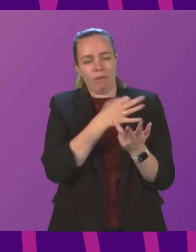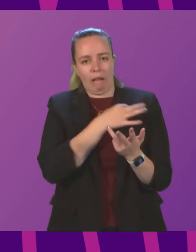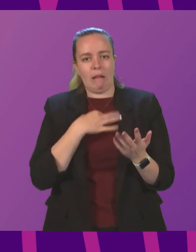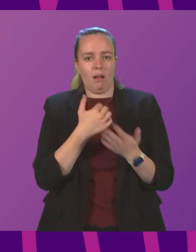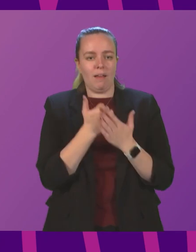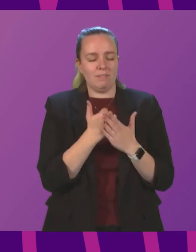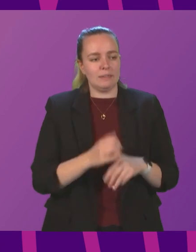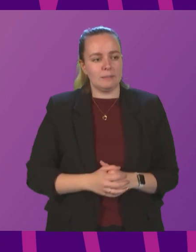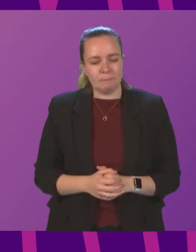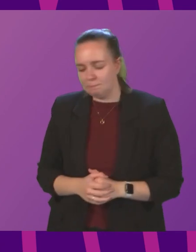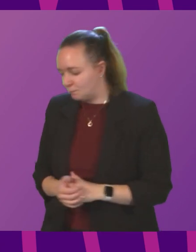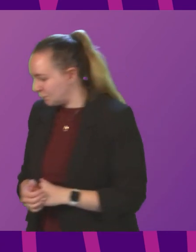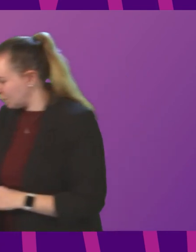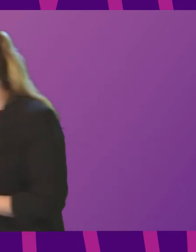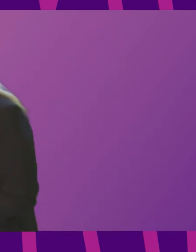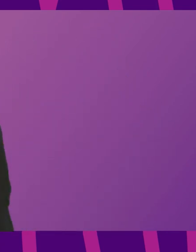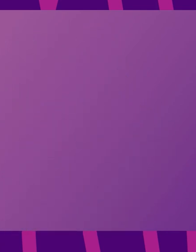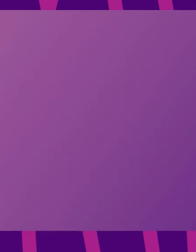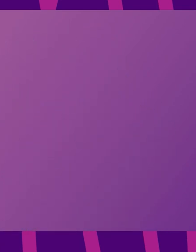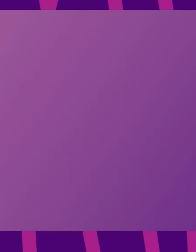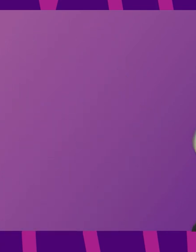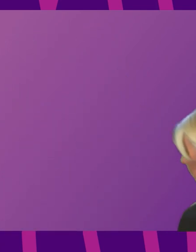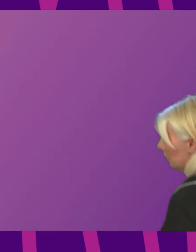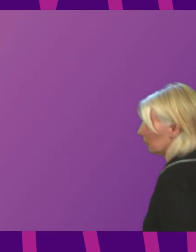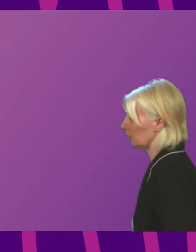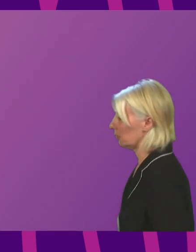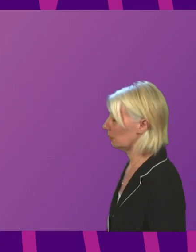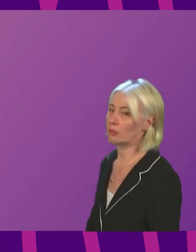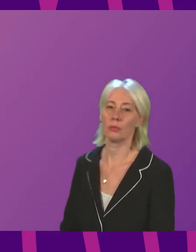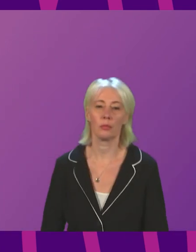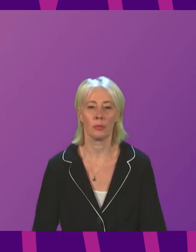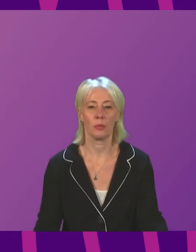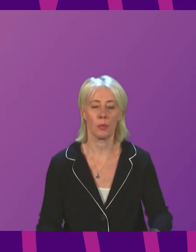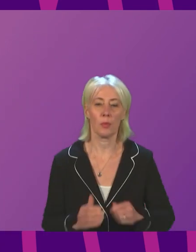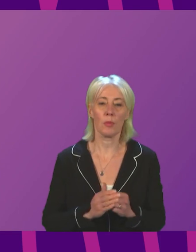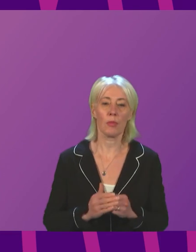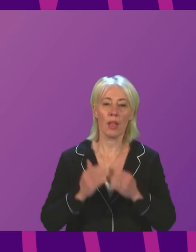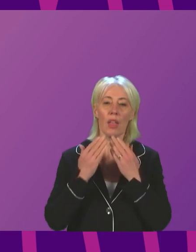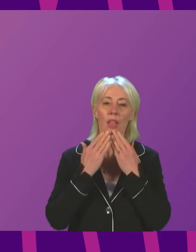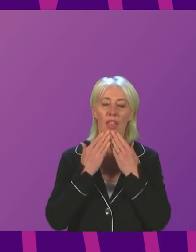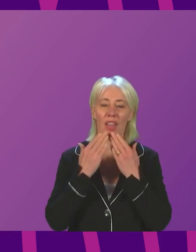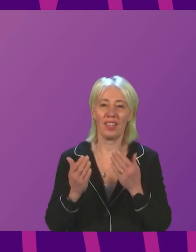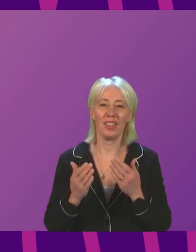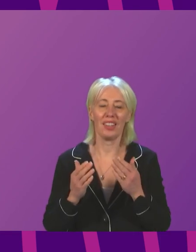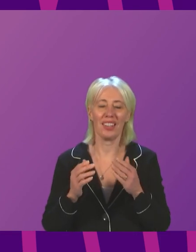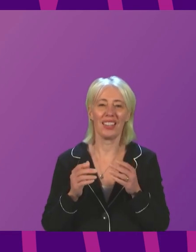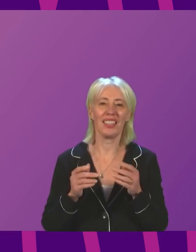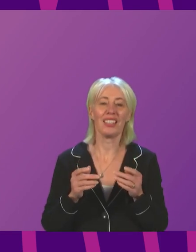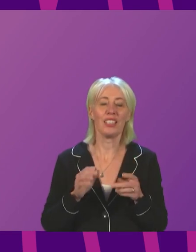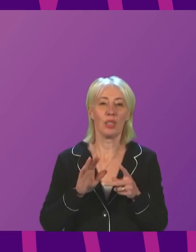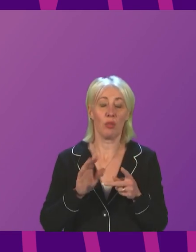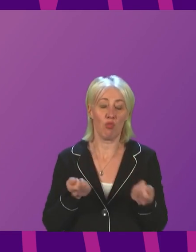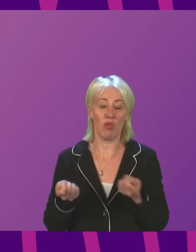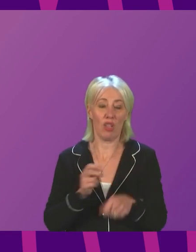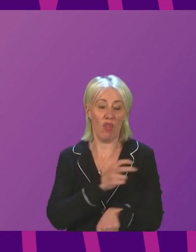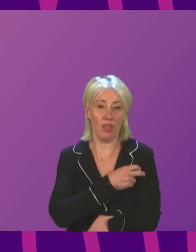advice. Clare Adamson to be followed by Pam Duncan-Glancy. Thank you, Presiding Officer. Can I thank the Deputy First Minister